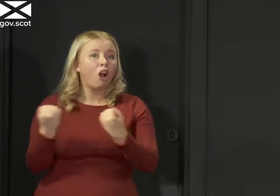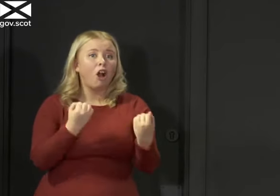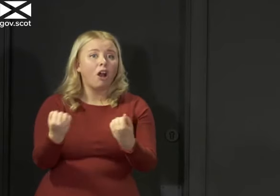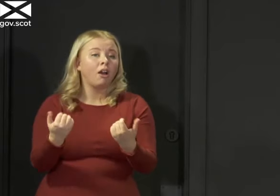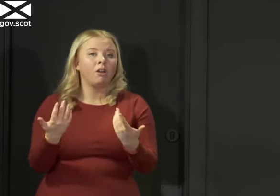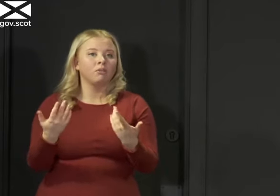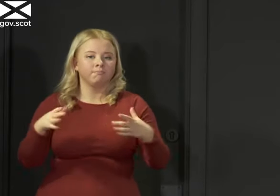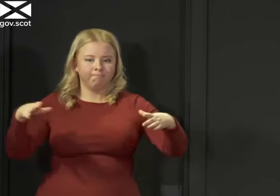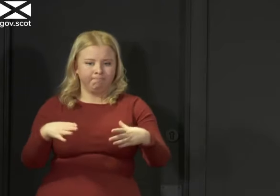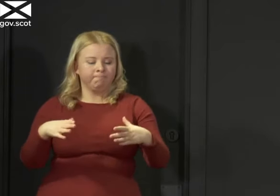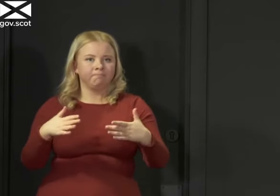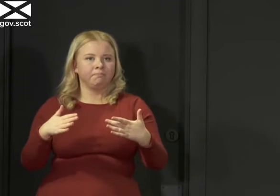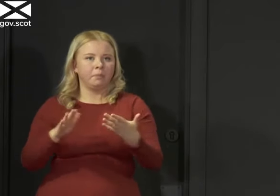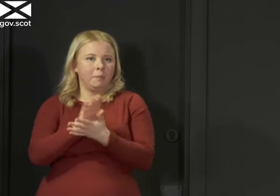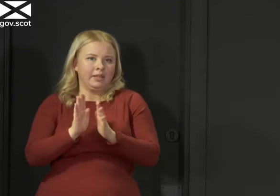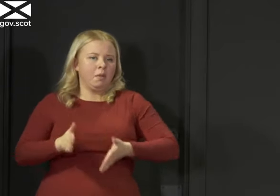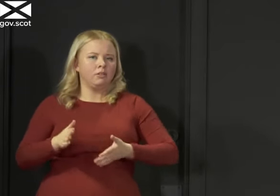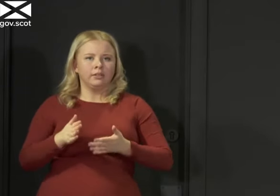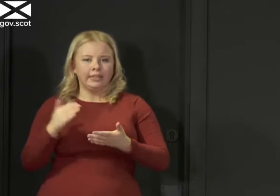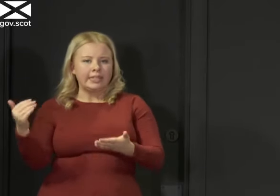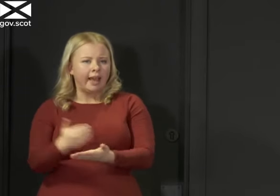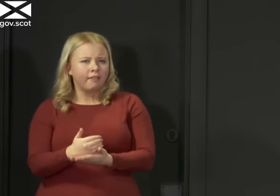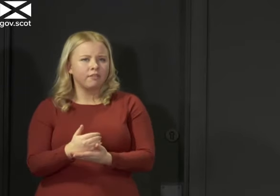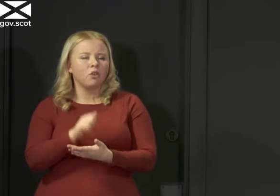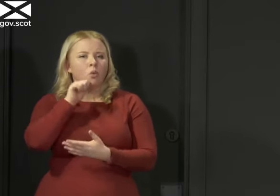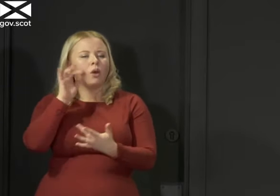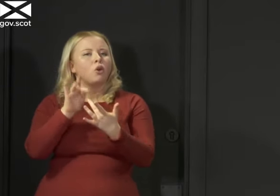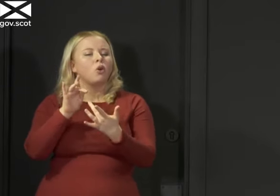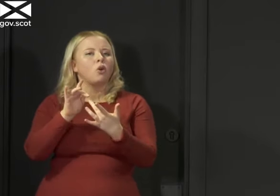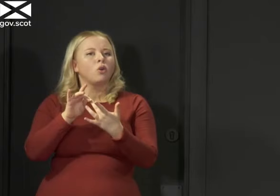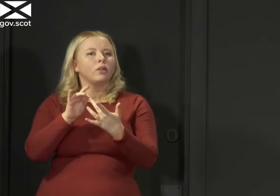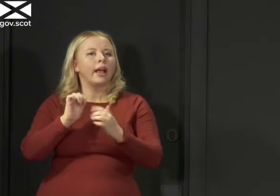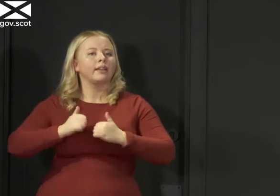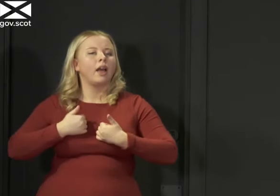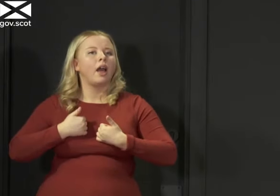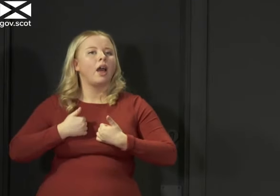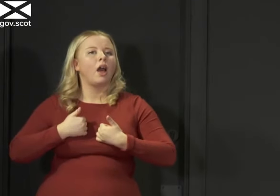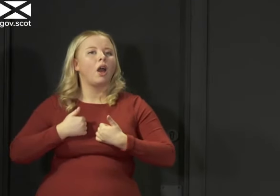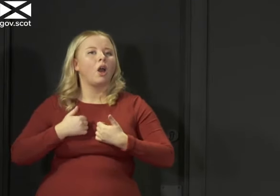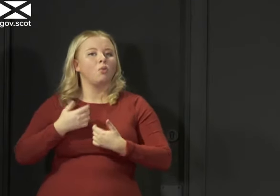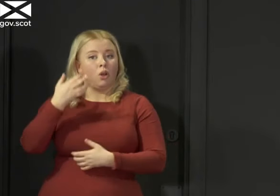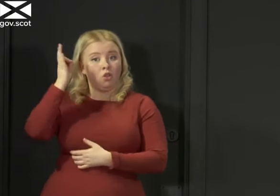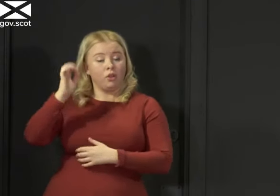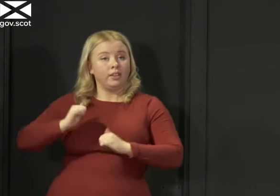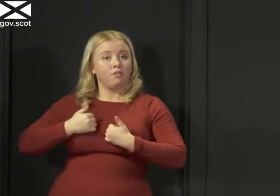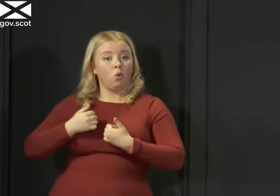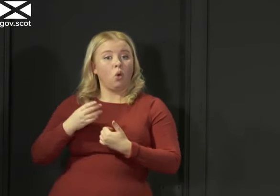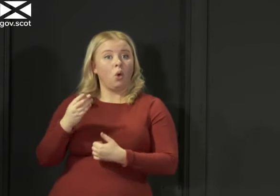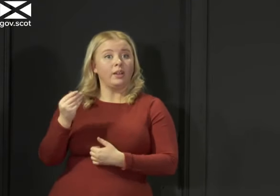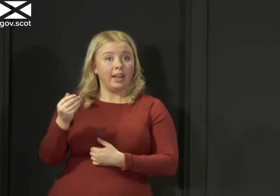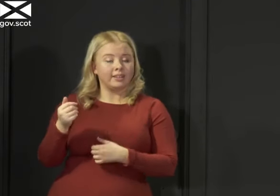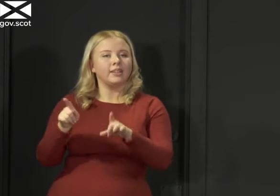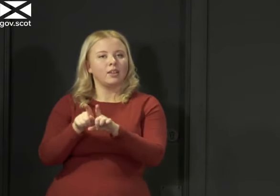very small places. So we will make contact. Obviously, the licensing authorities for taxis are local authorities, but